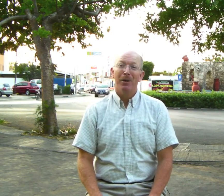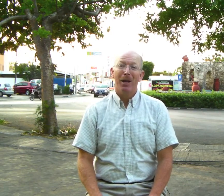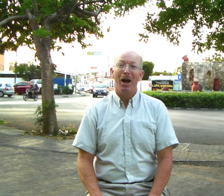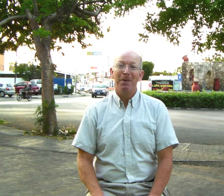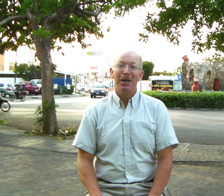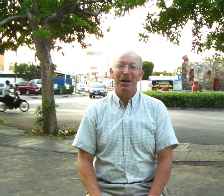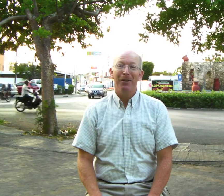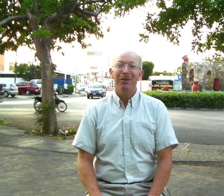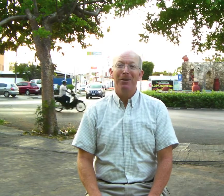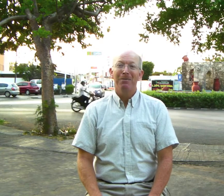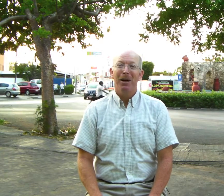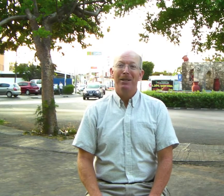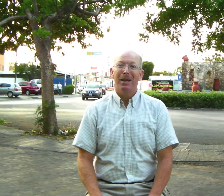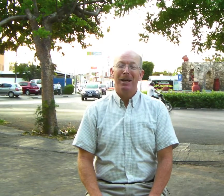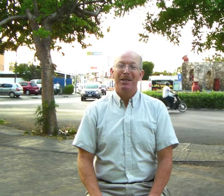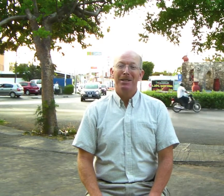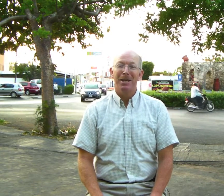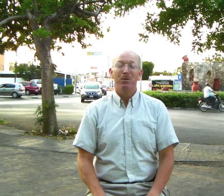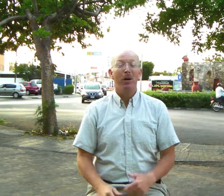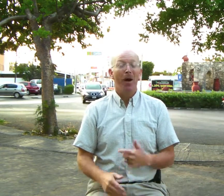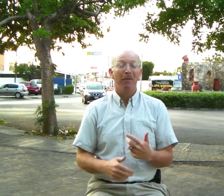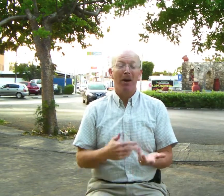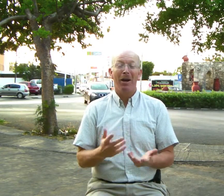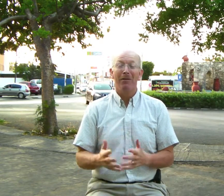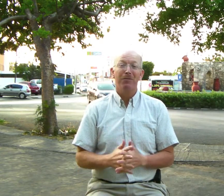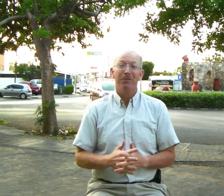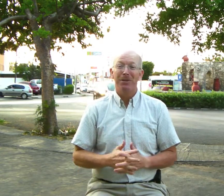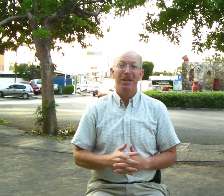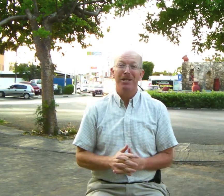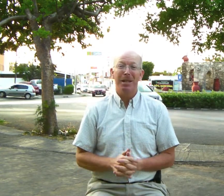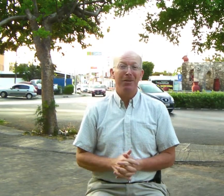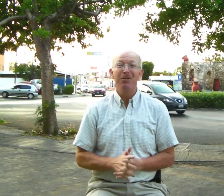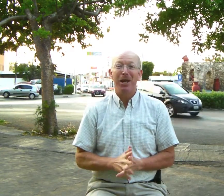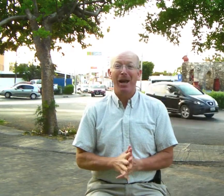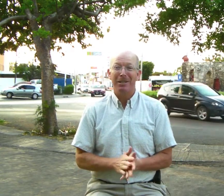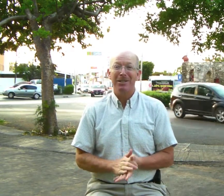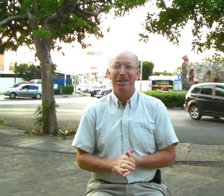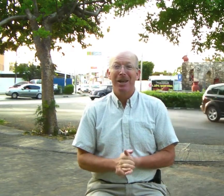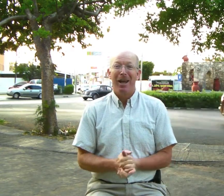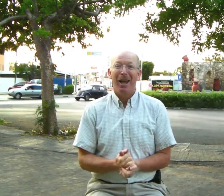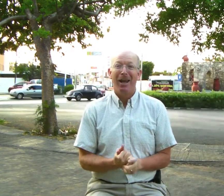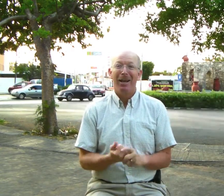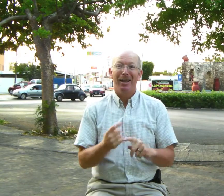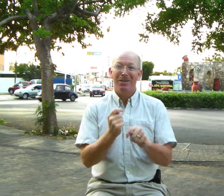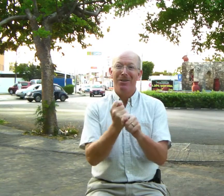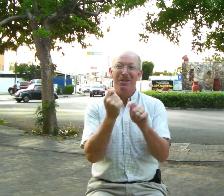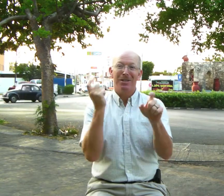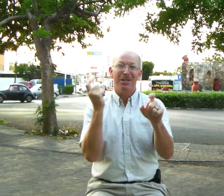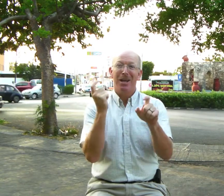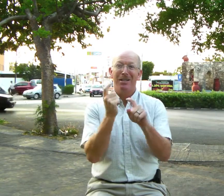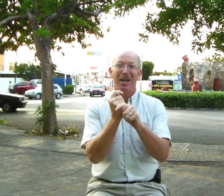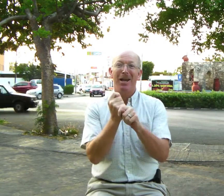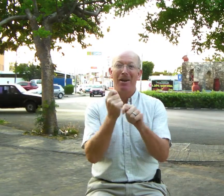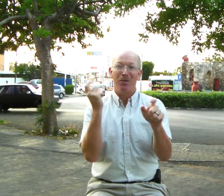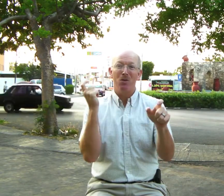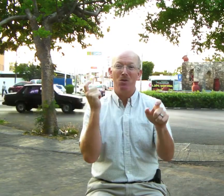common here, but in the States, we don't have a lot of cities that use taxis, and so this is just not a sign I've used